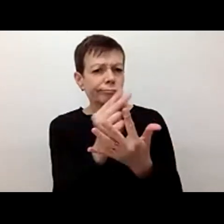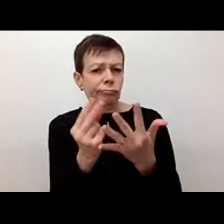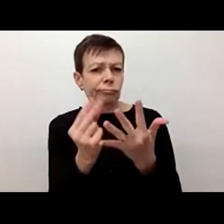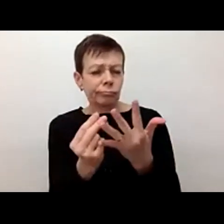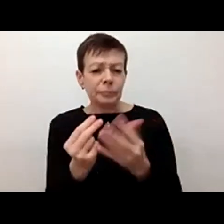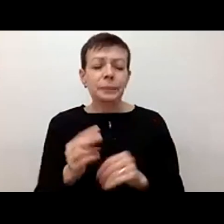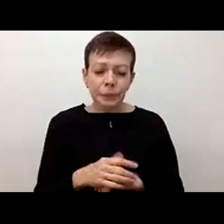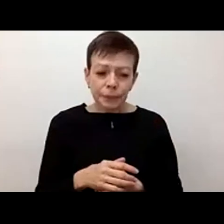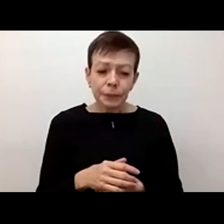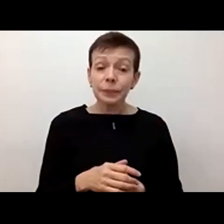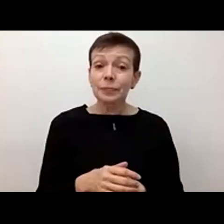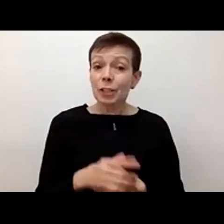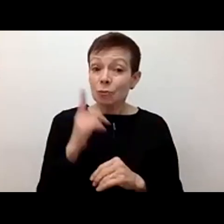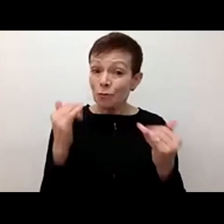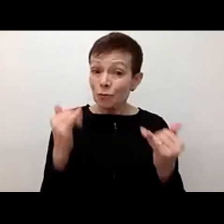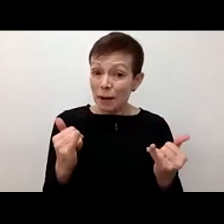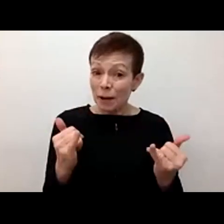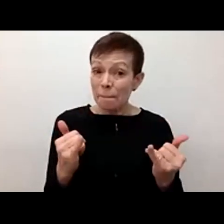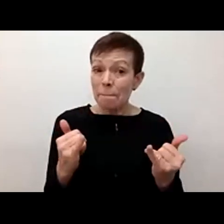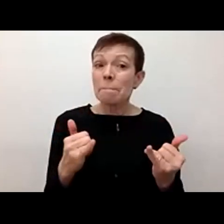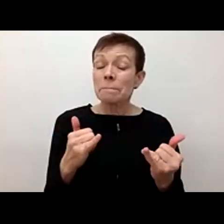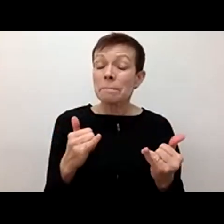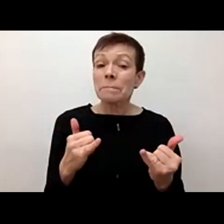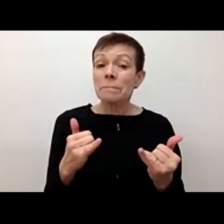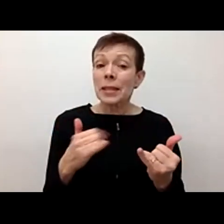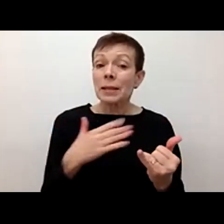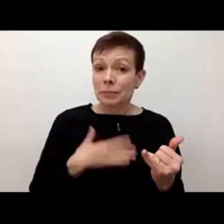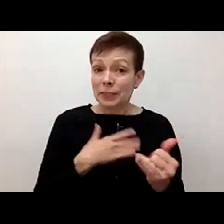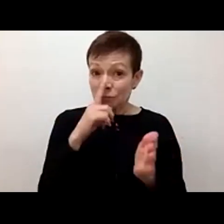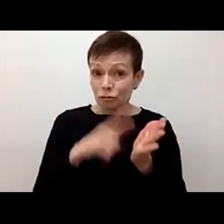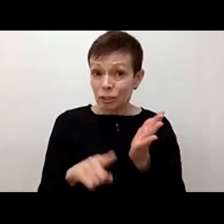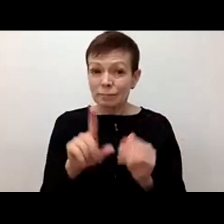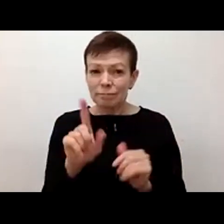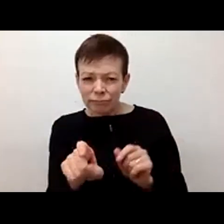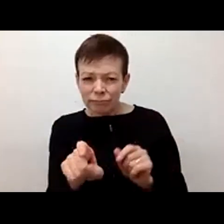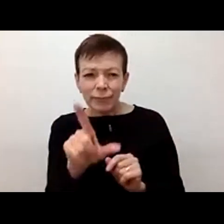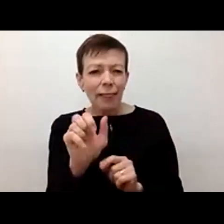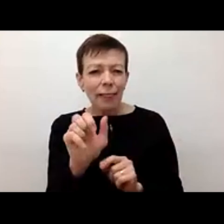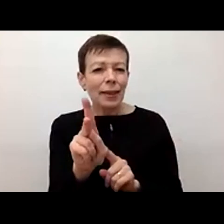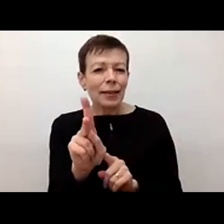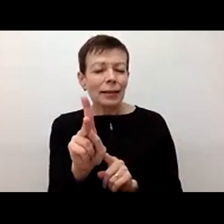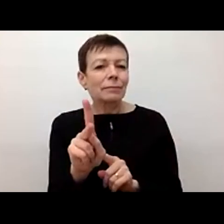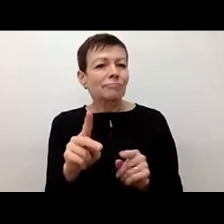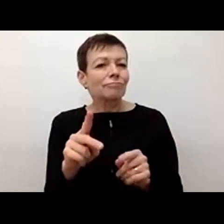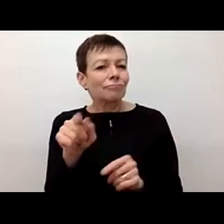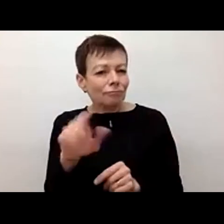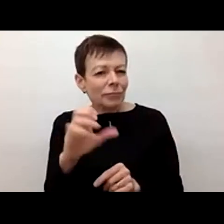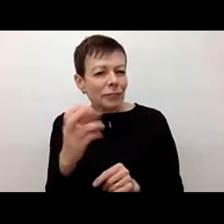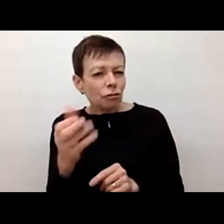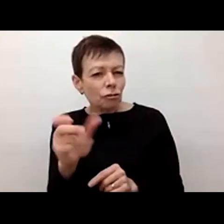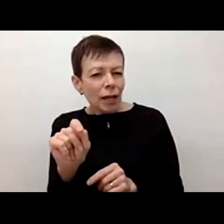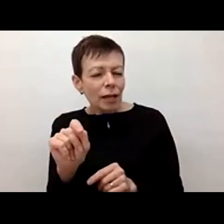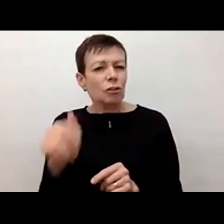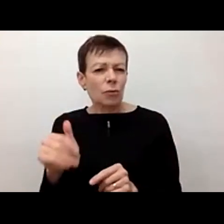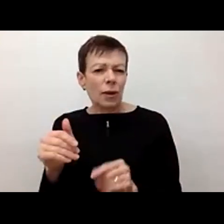In the meantime, for next steps, I invite you to check the links that will be shared in the chat that provide more information about the campaign and